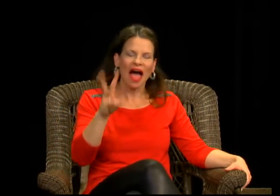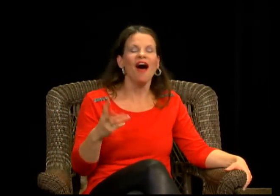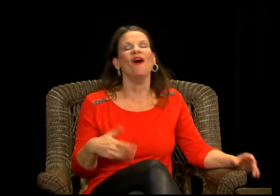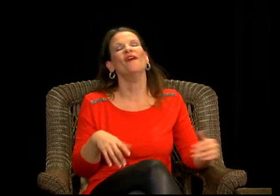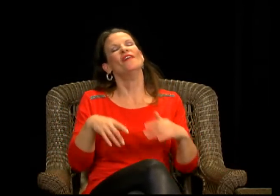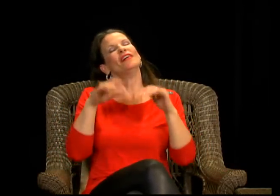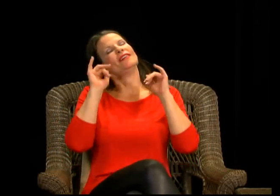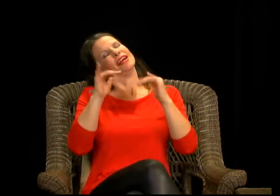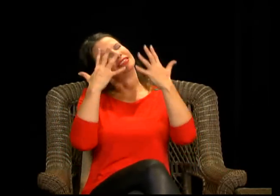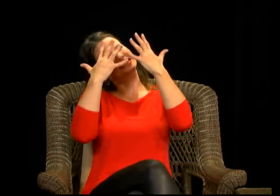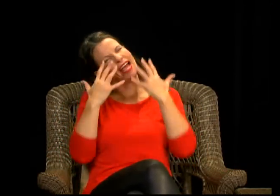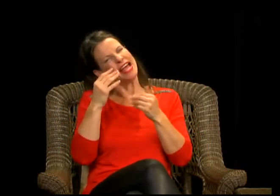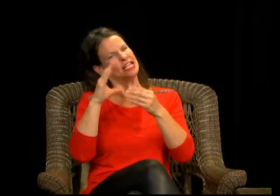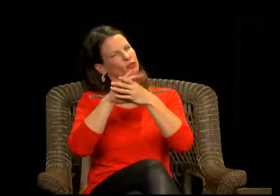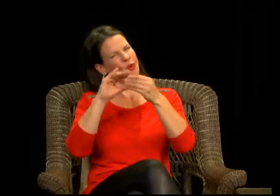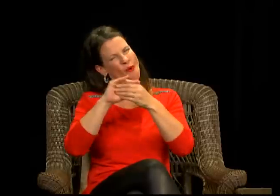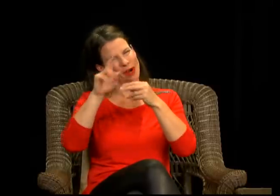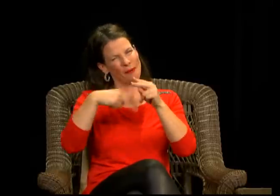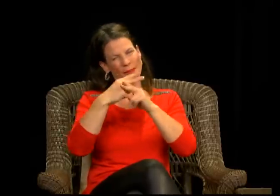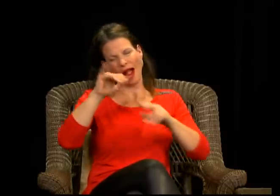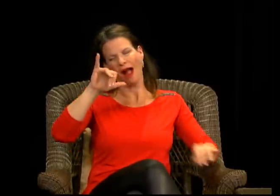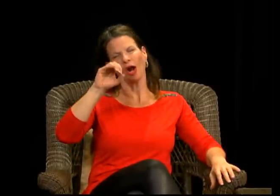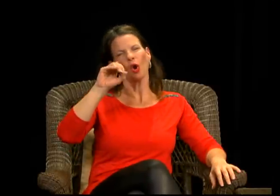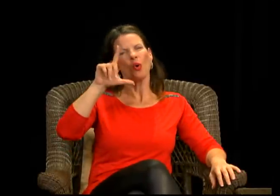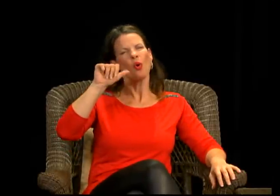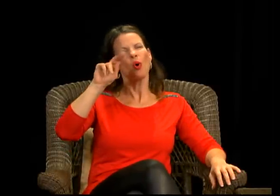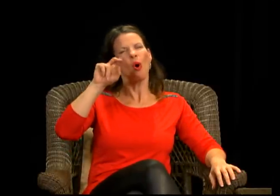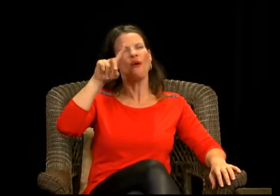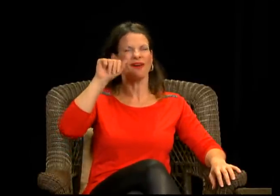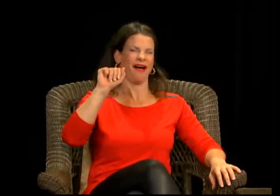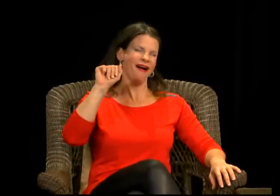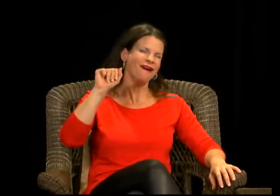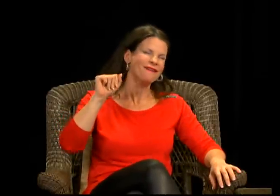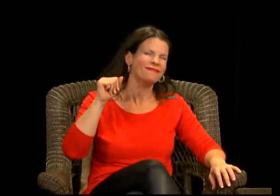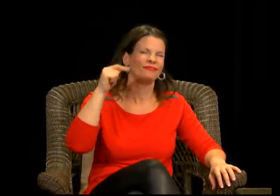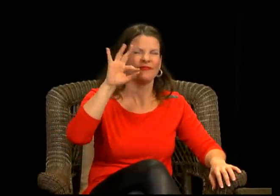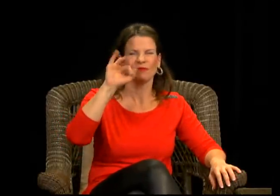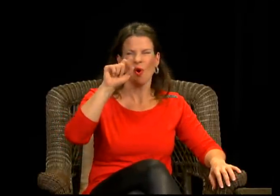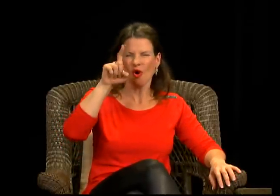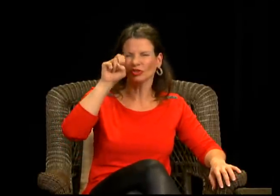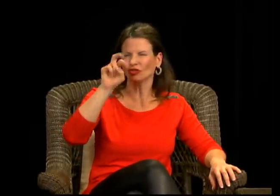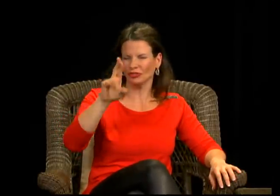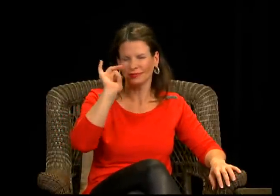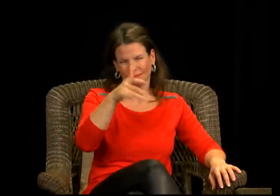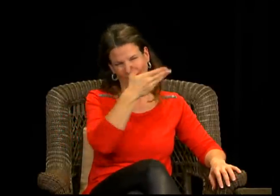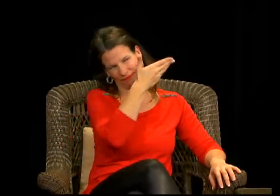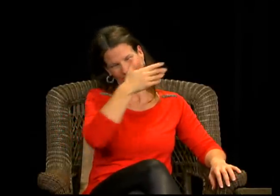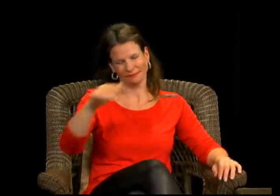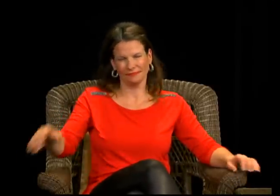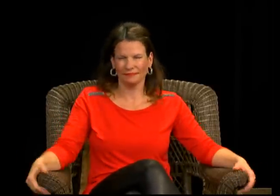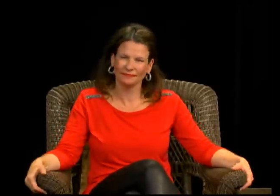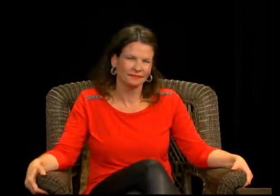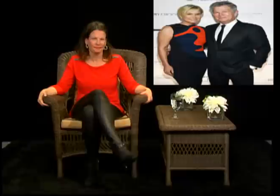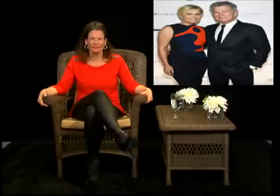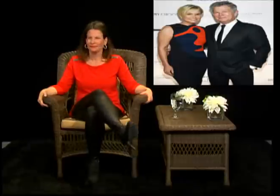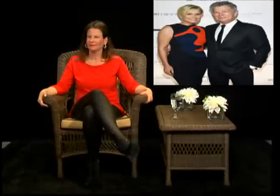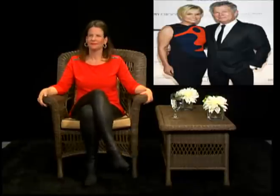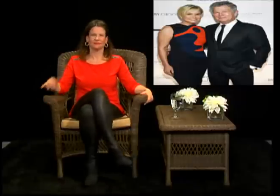necessarily for it but yeah so it's i just wanted to feature the story about